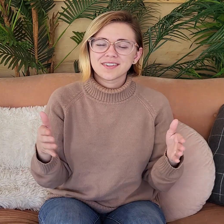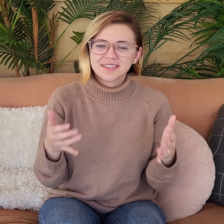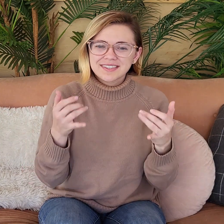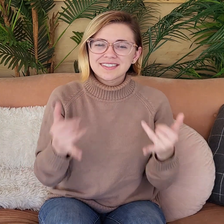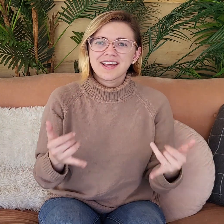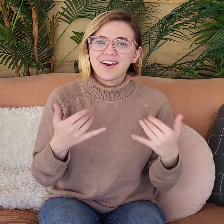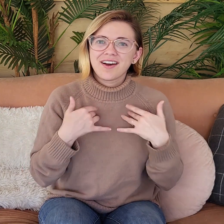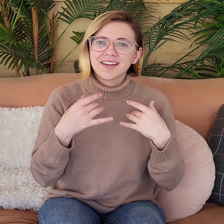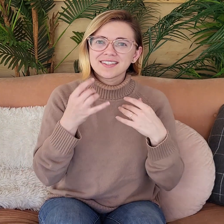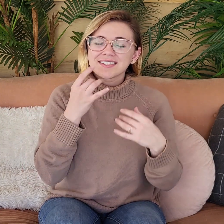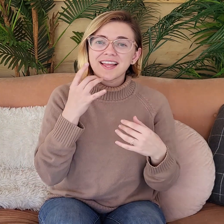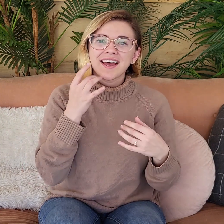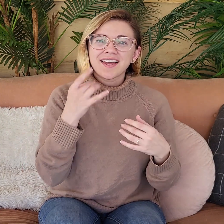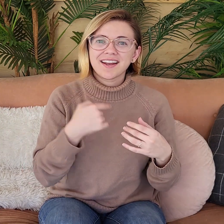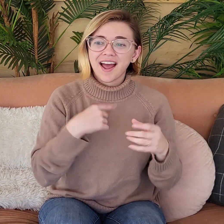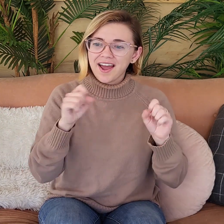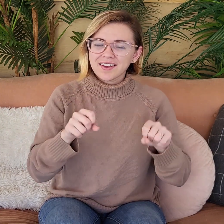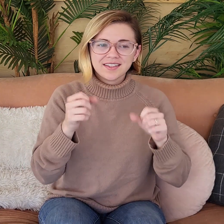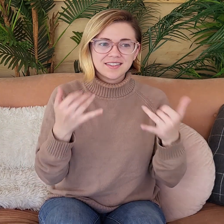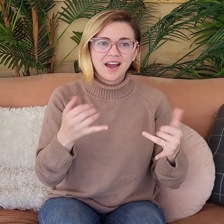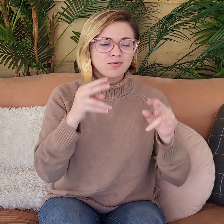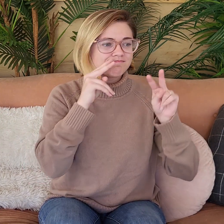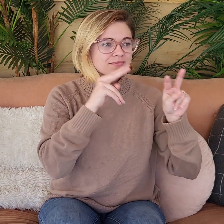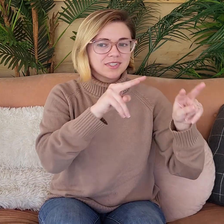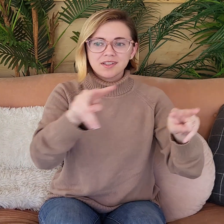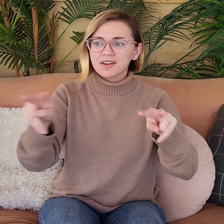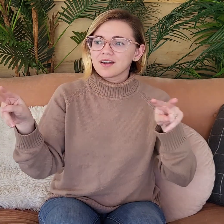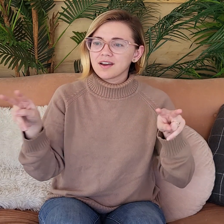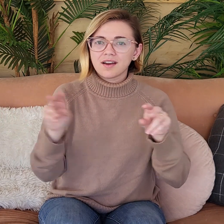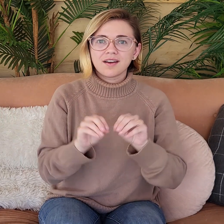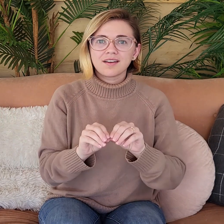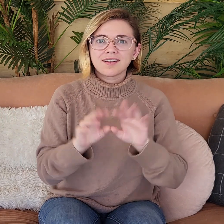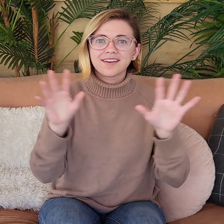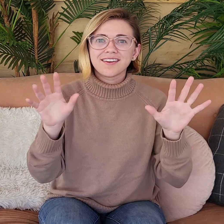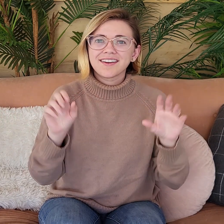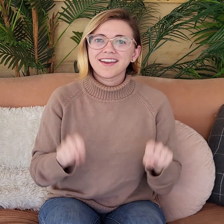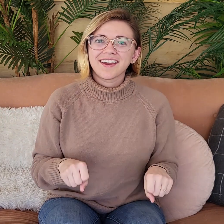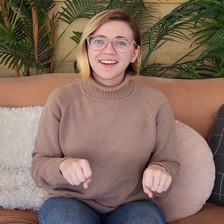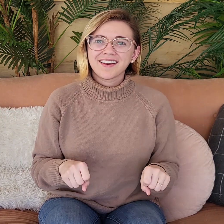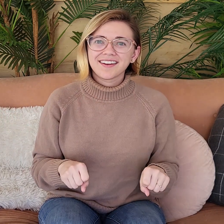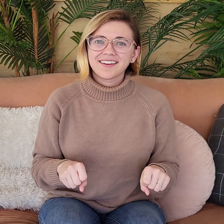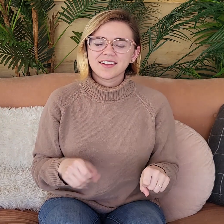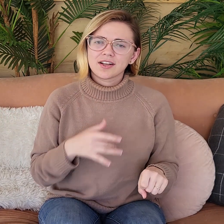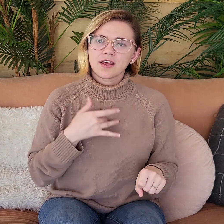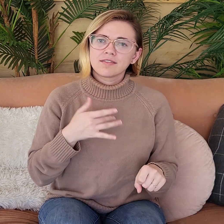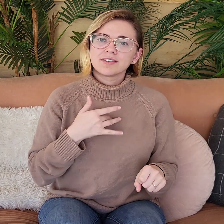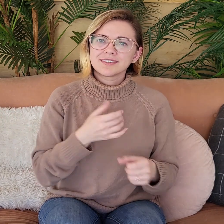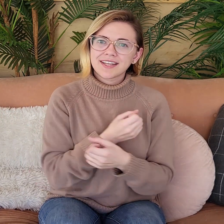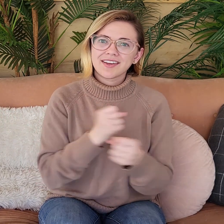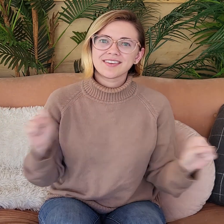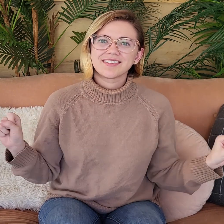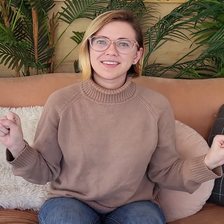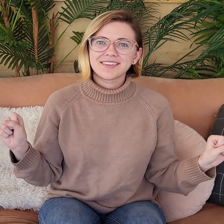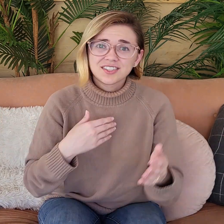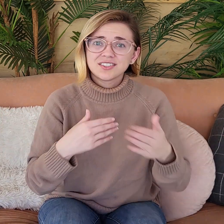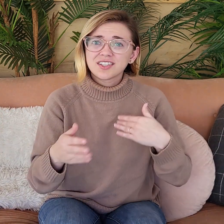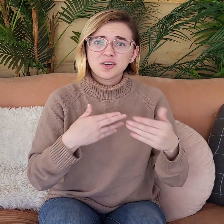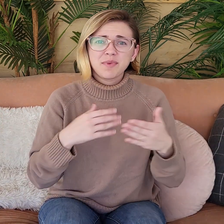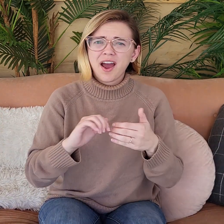My whole room. And now because of that light I could see clearly and I